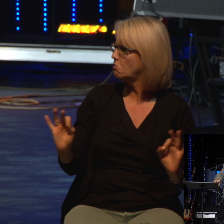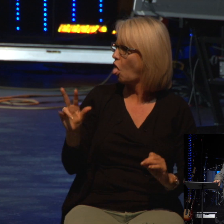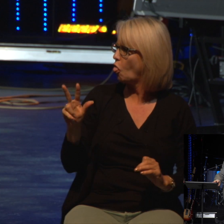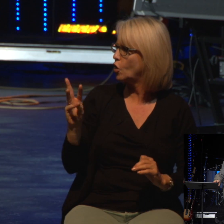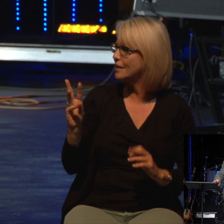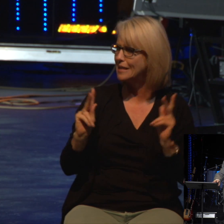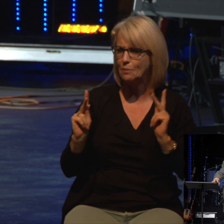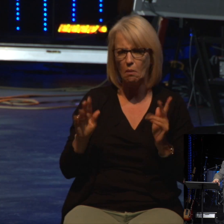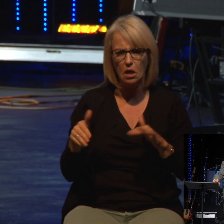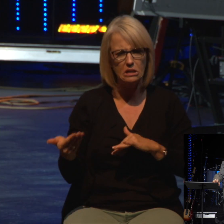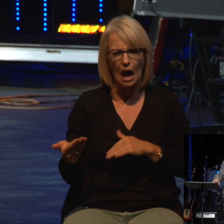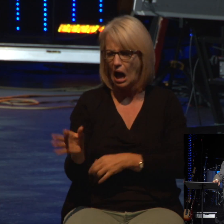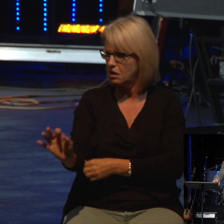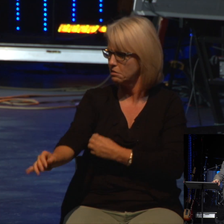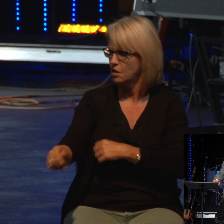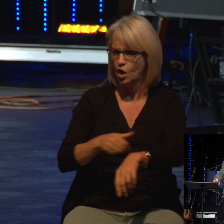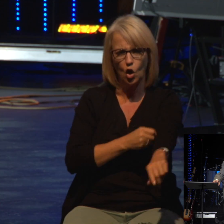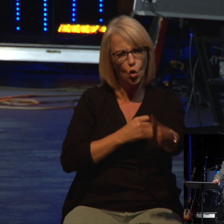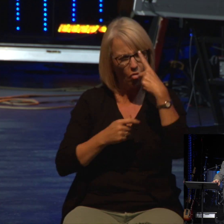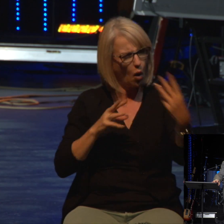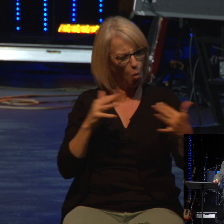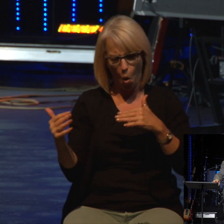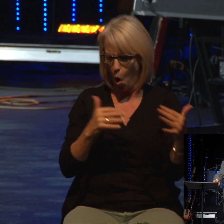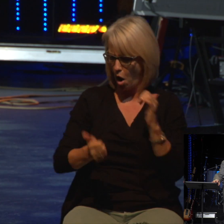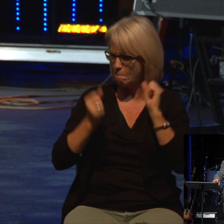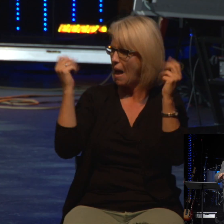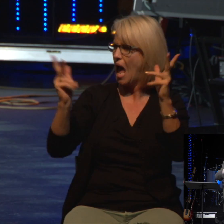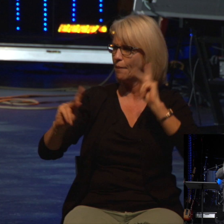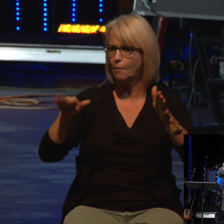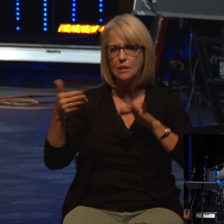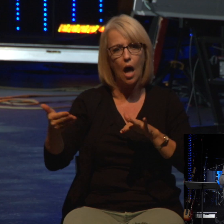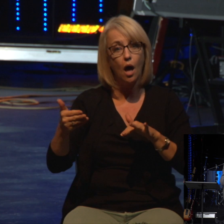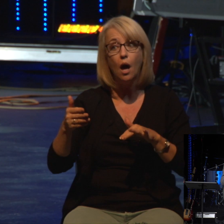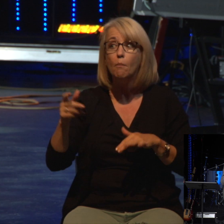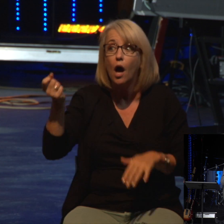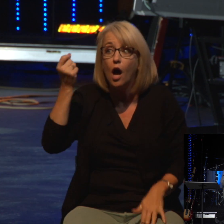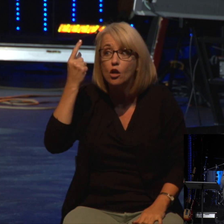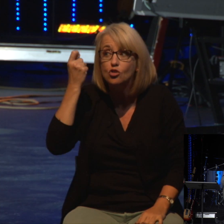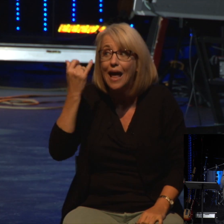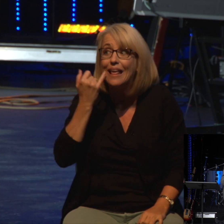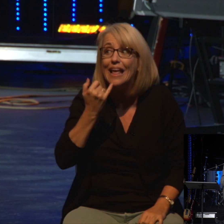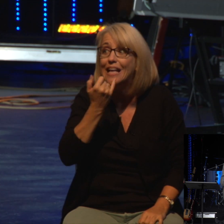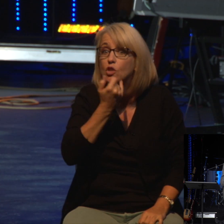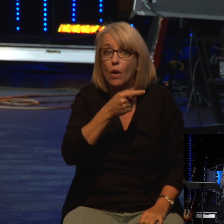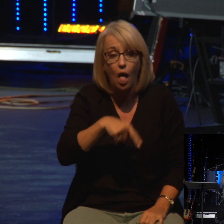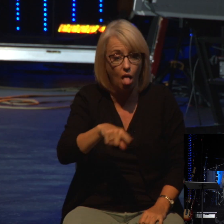not compared to usual list in war. But they had never lost a man in battle in that generation.